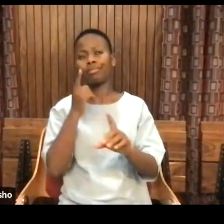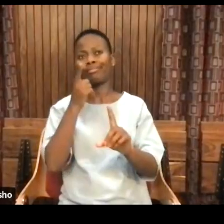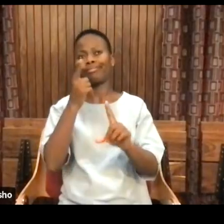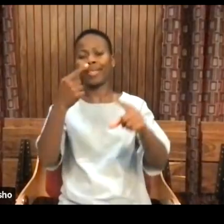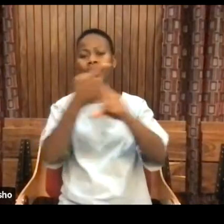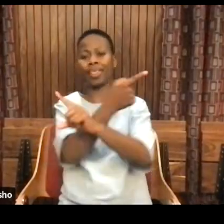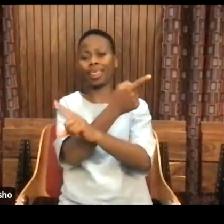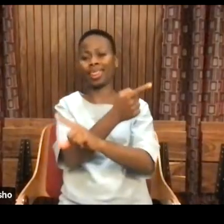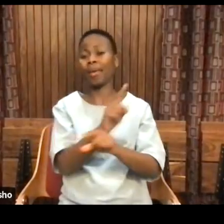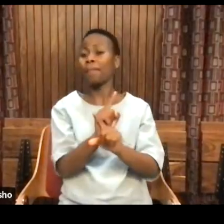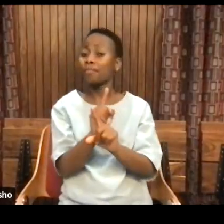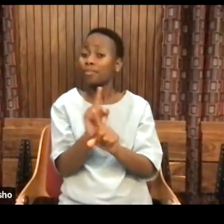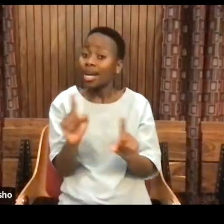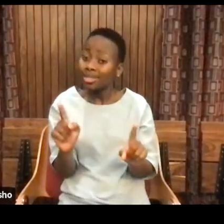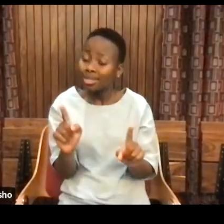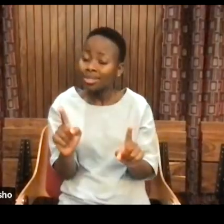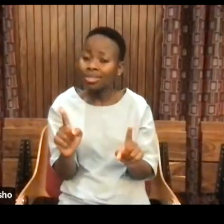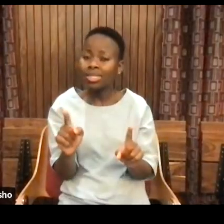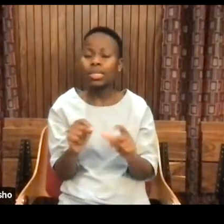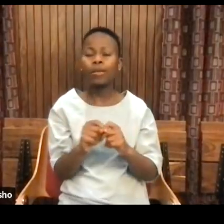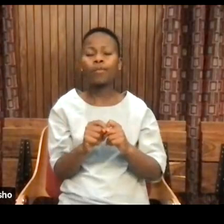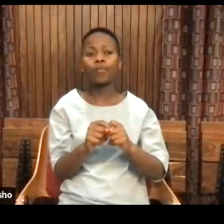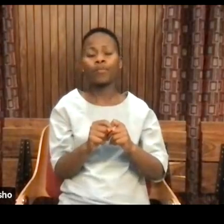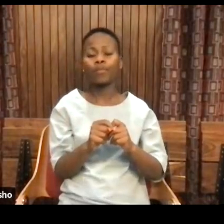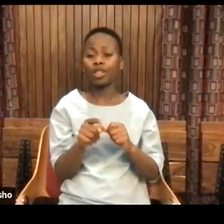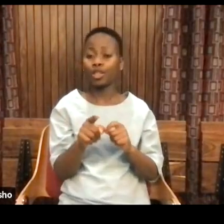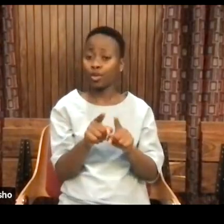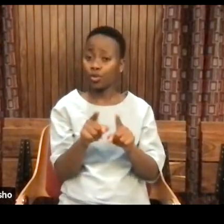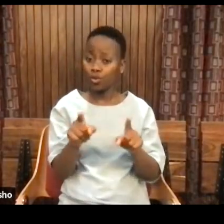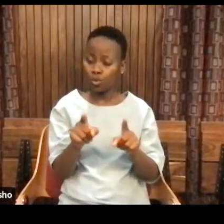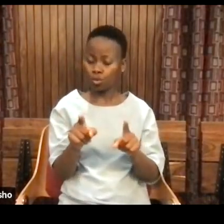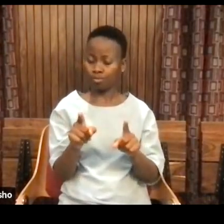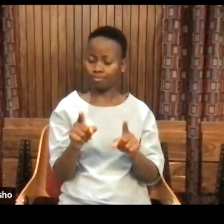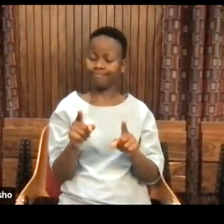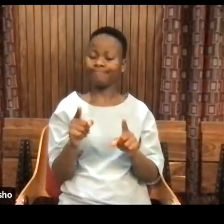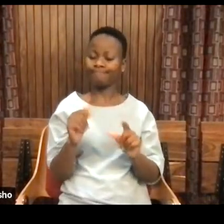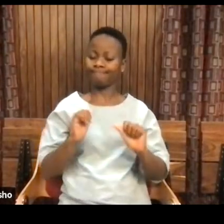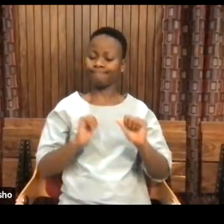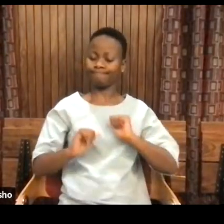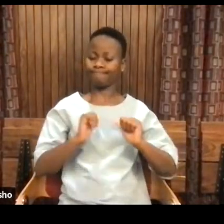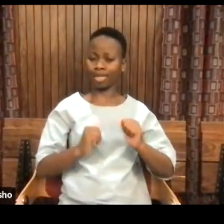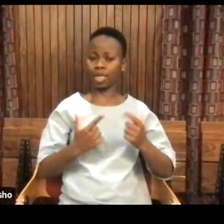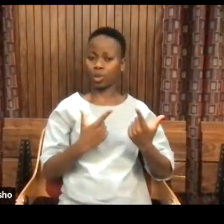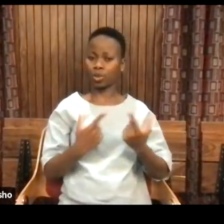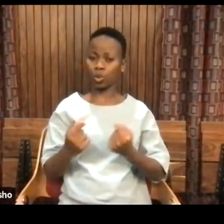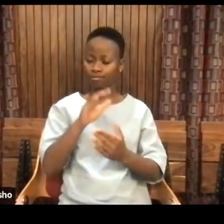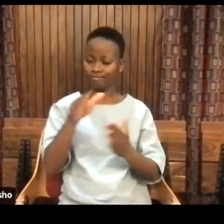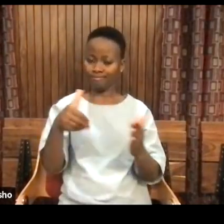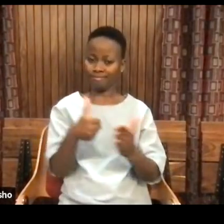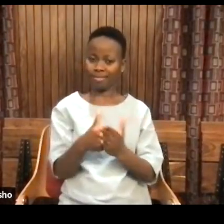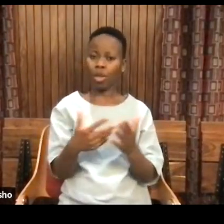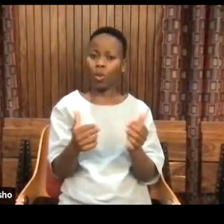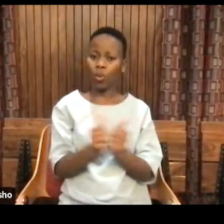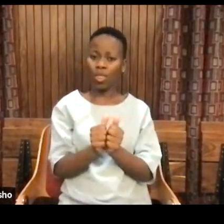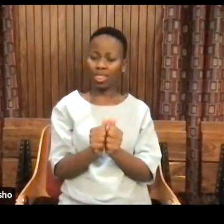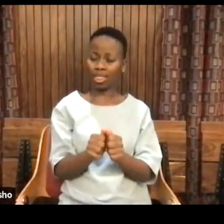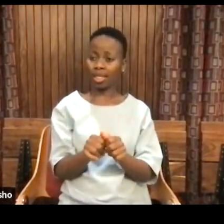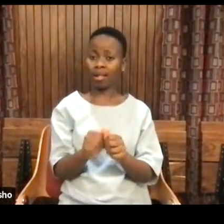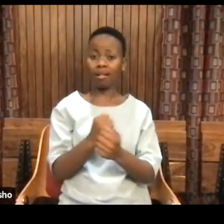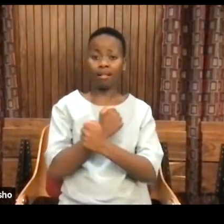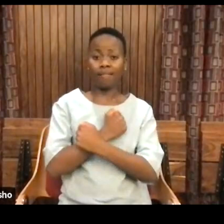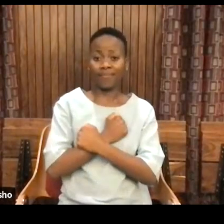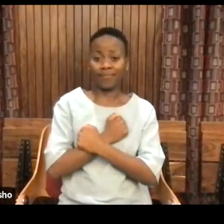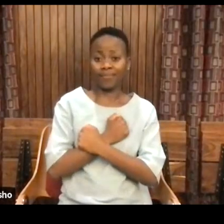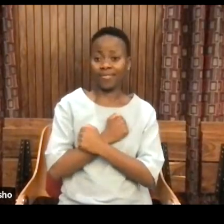But, but, if we act from radical love, through the understanding that we could love those who are not